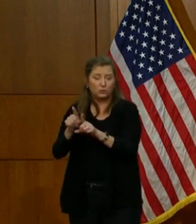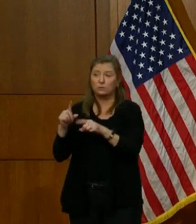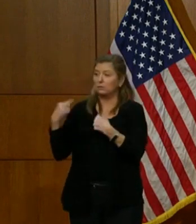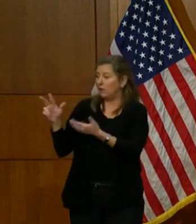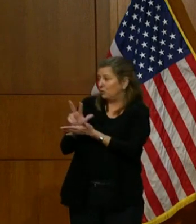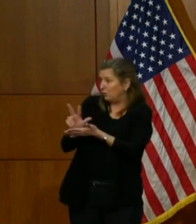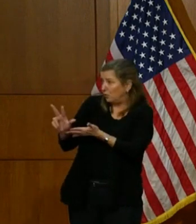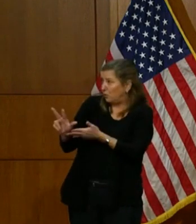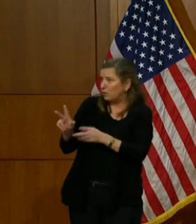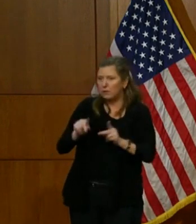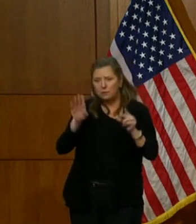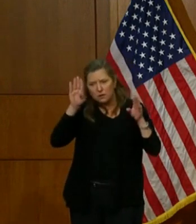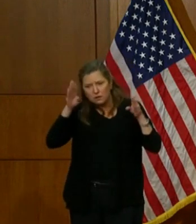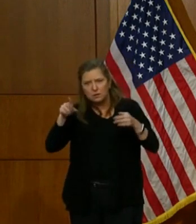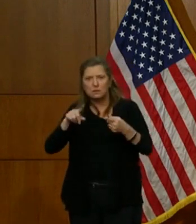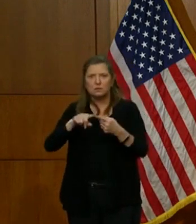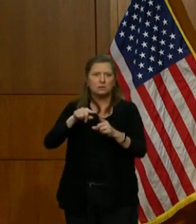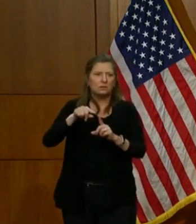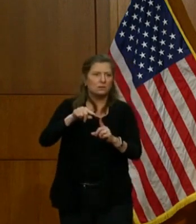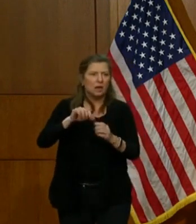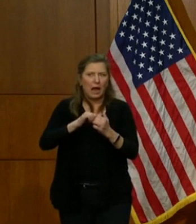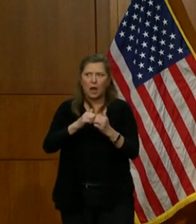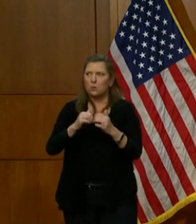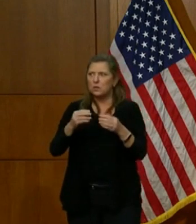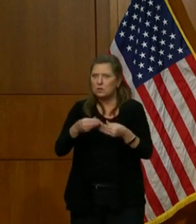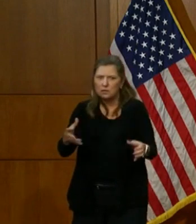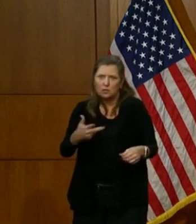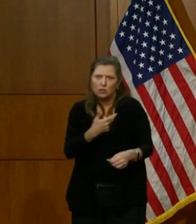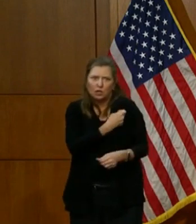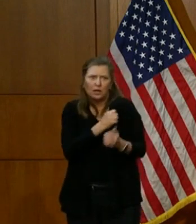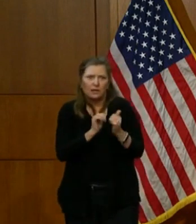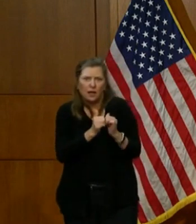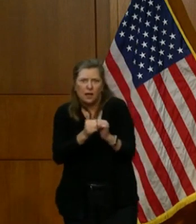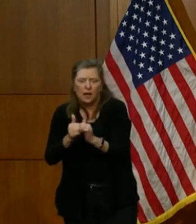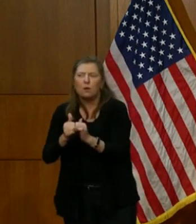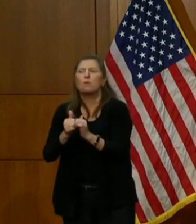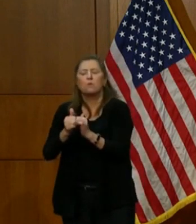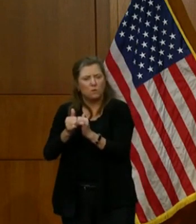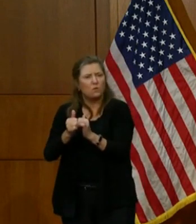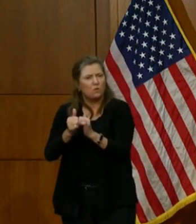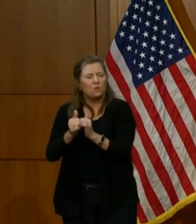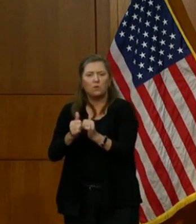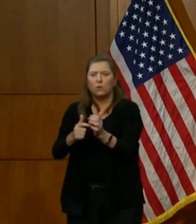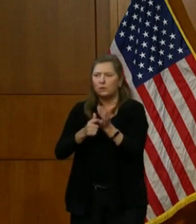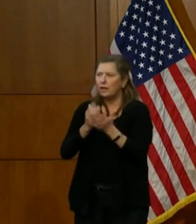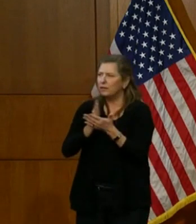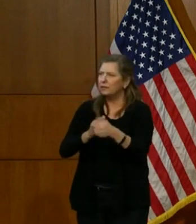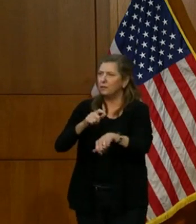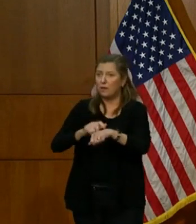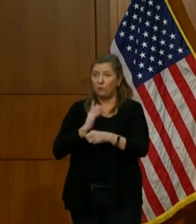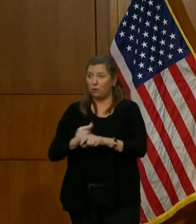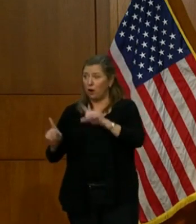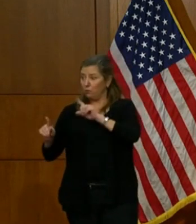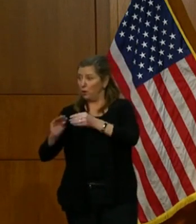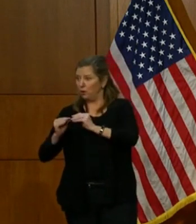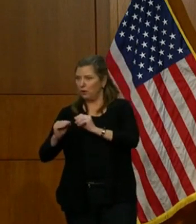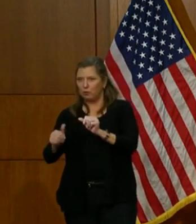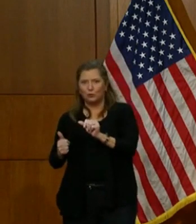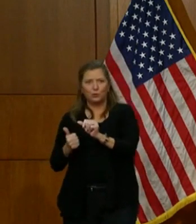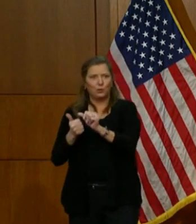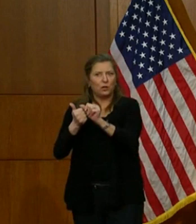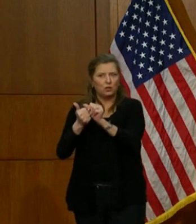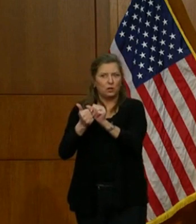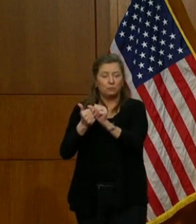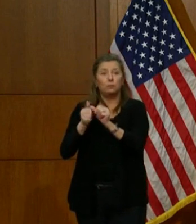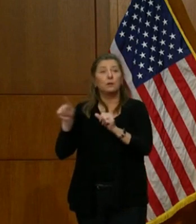has been focused on getting shots in arms. It's taken a moment for reporting to catch up and for different